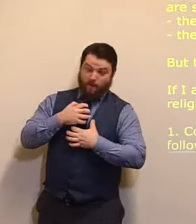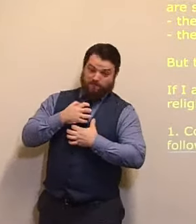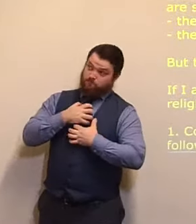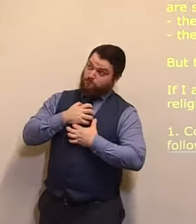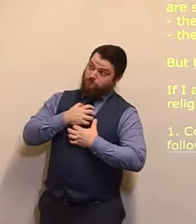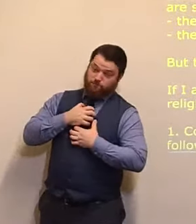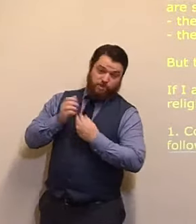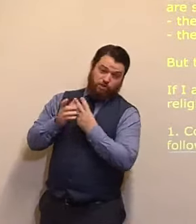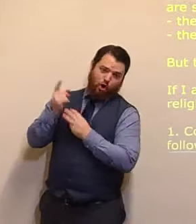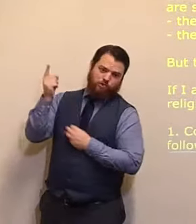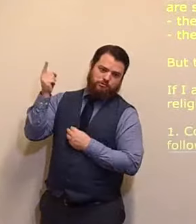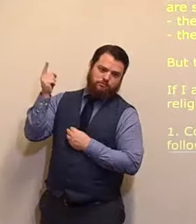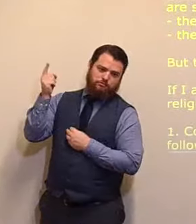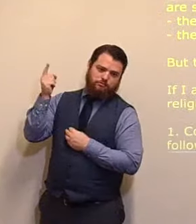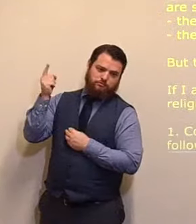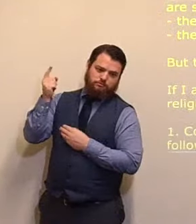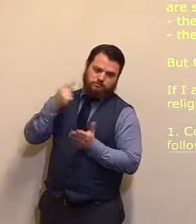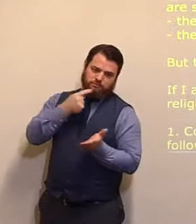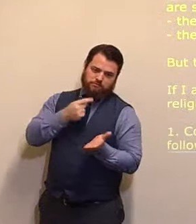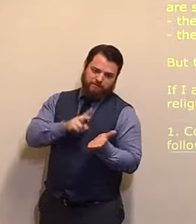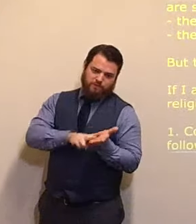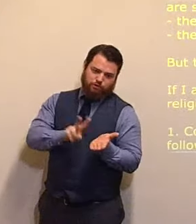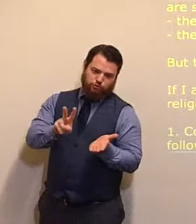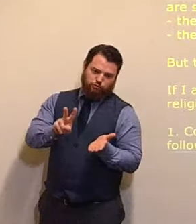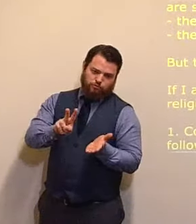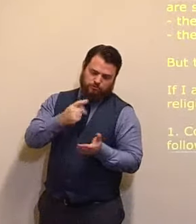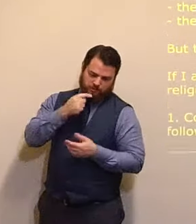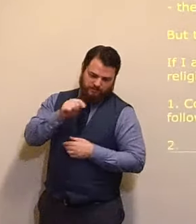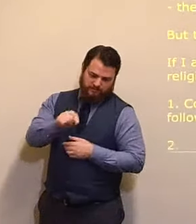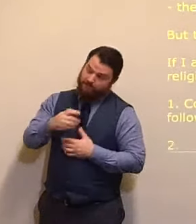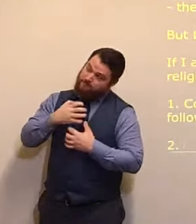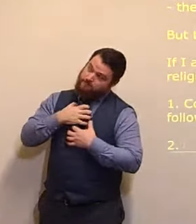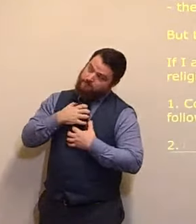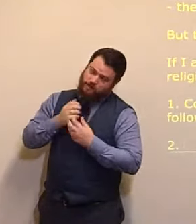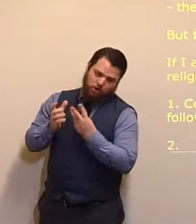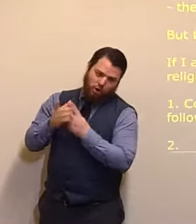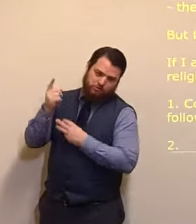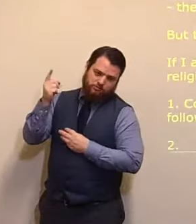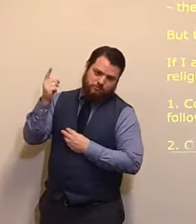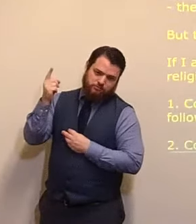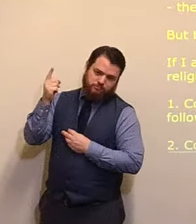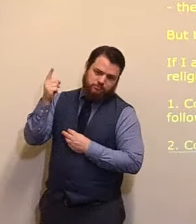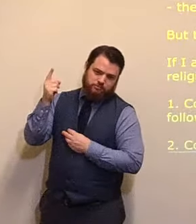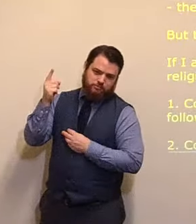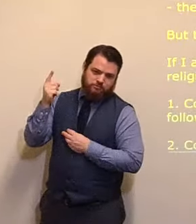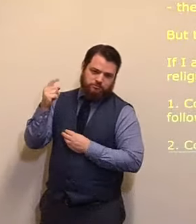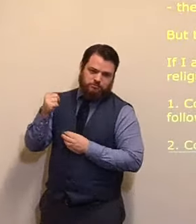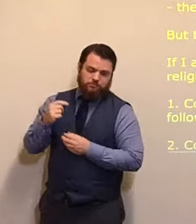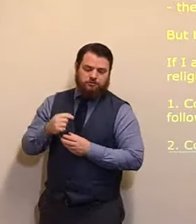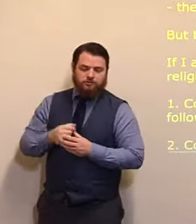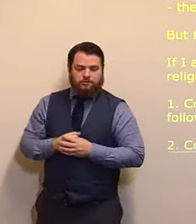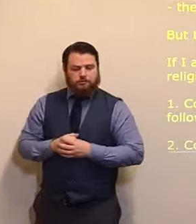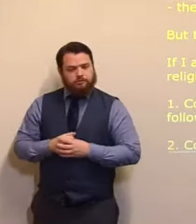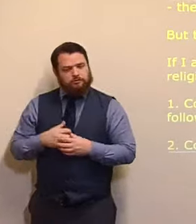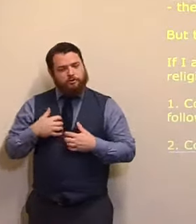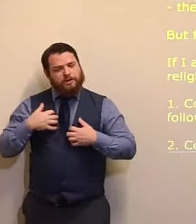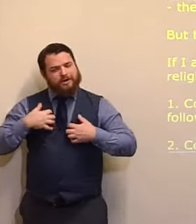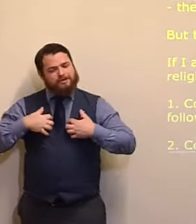He feared God. And many times, we ask people, why are you a Christian?